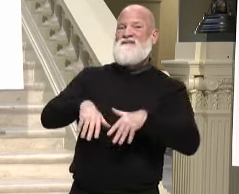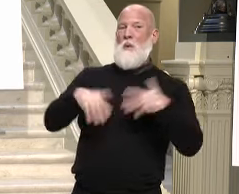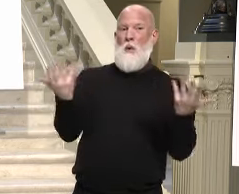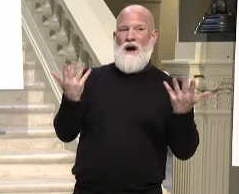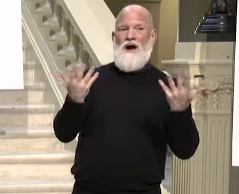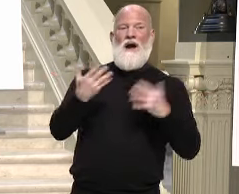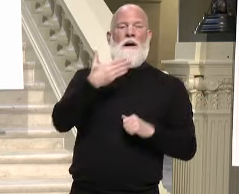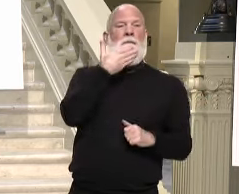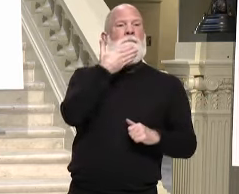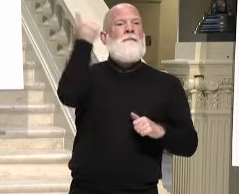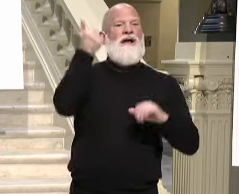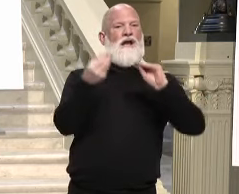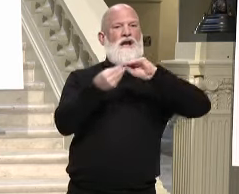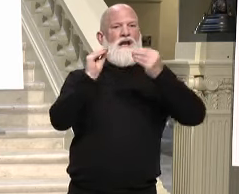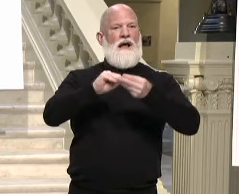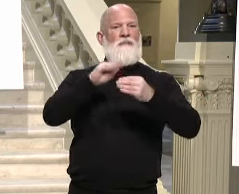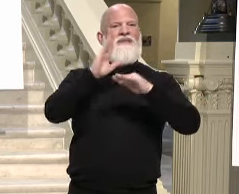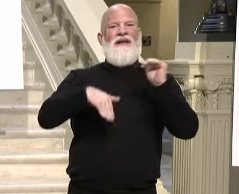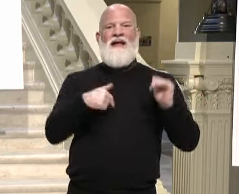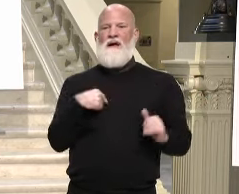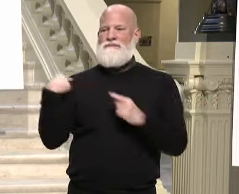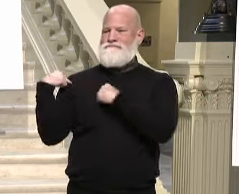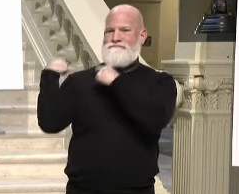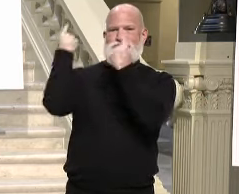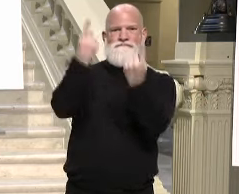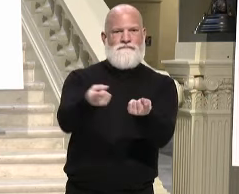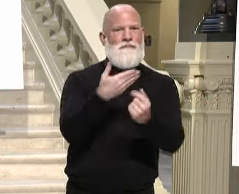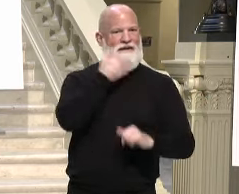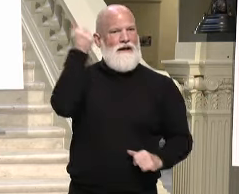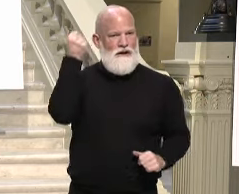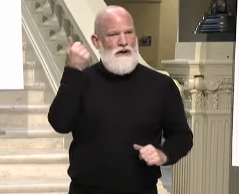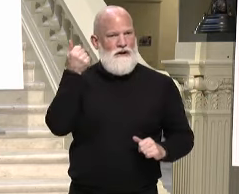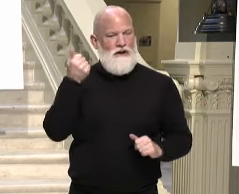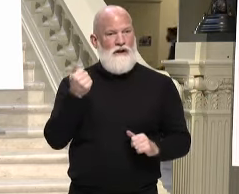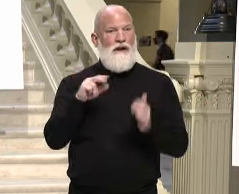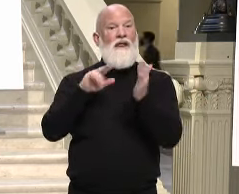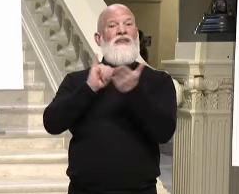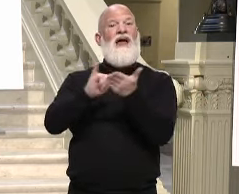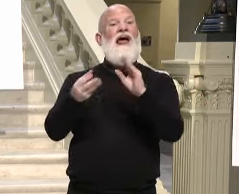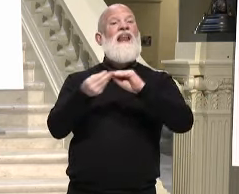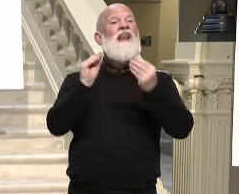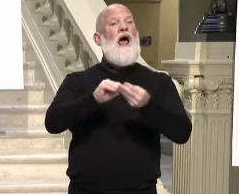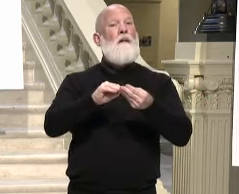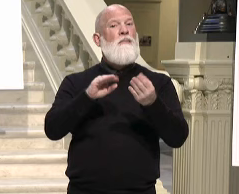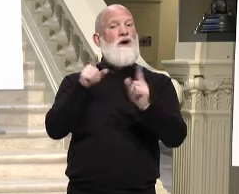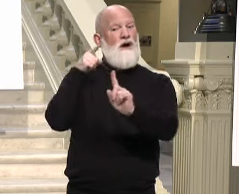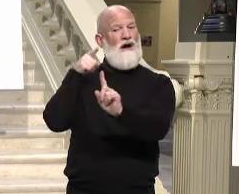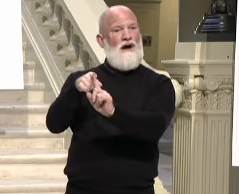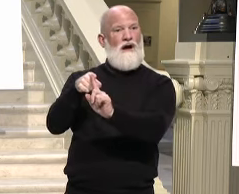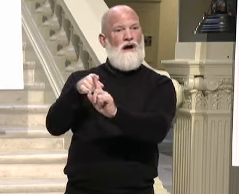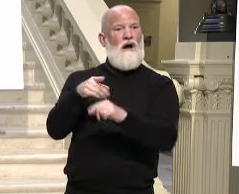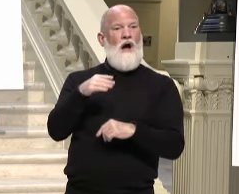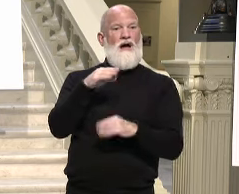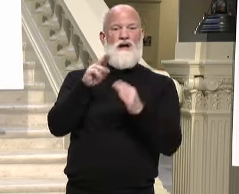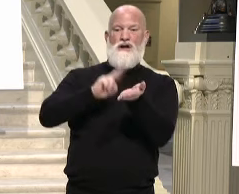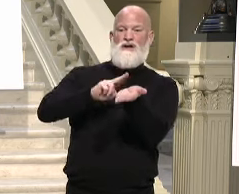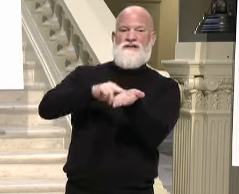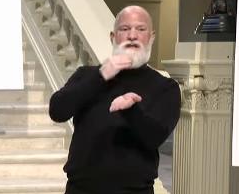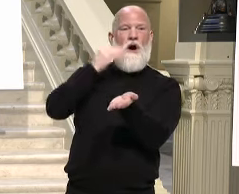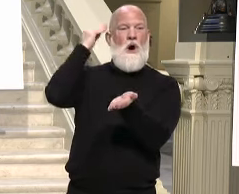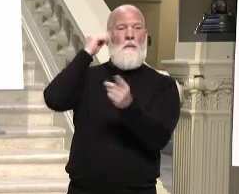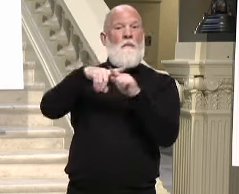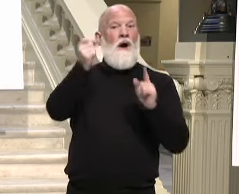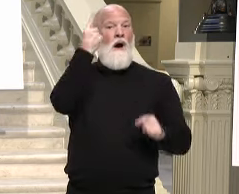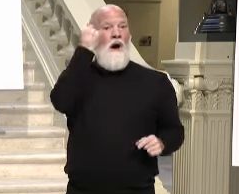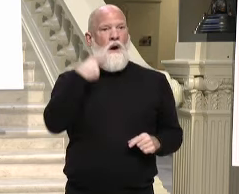from HHS and CDC, which just covers nursing homes, similarly shows an 82% decline in cases and